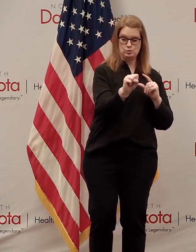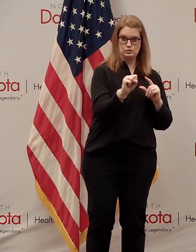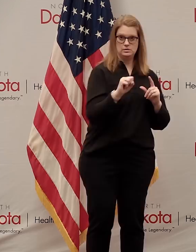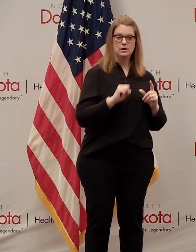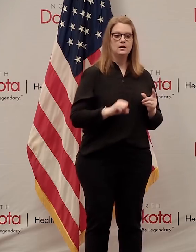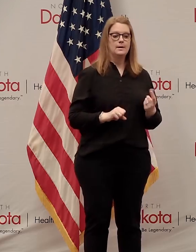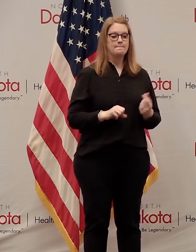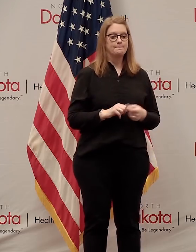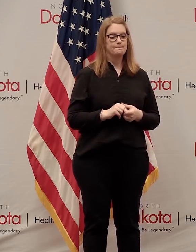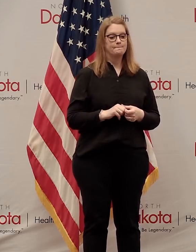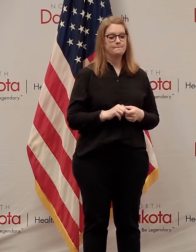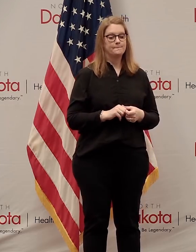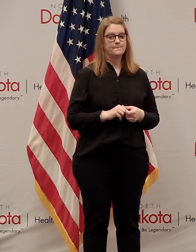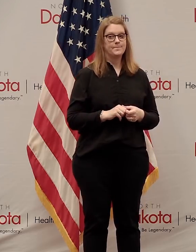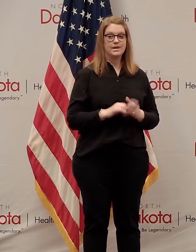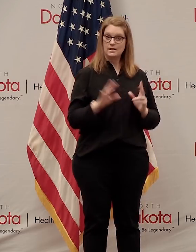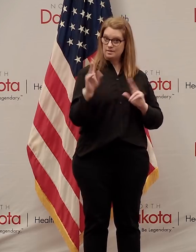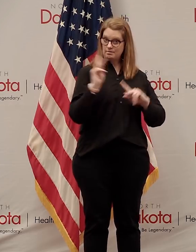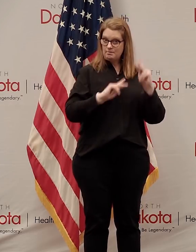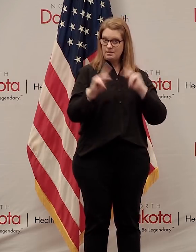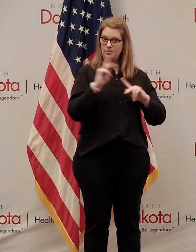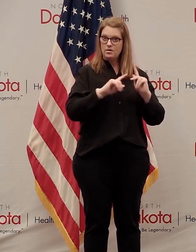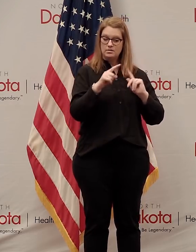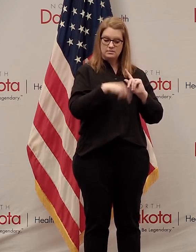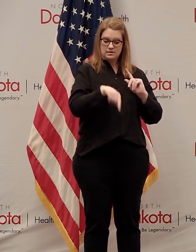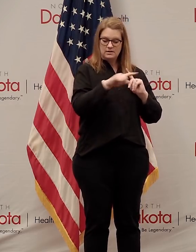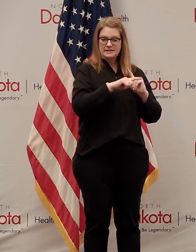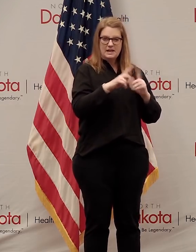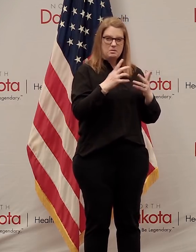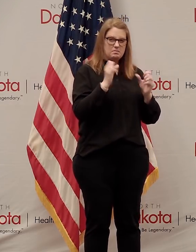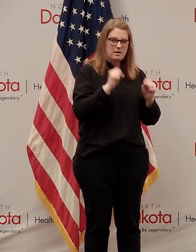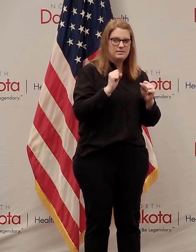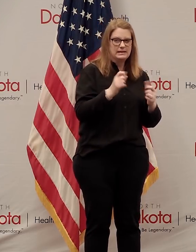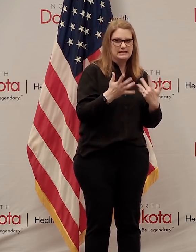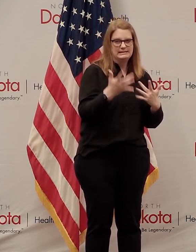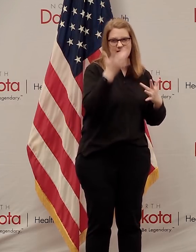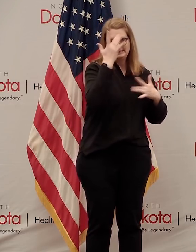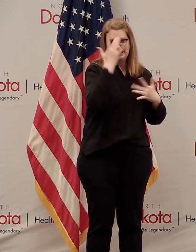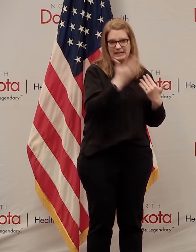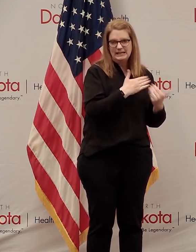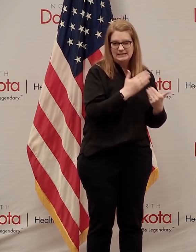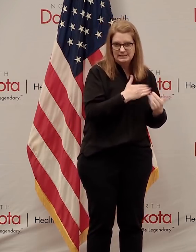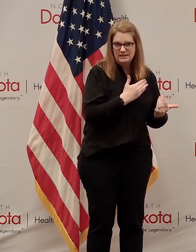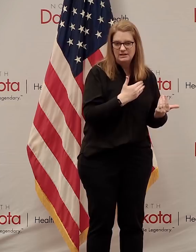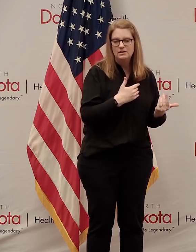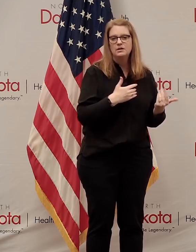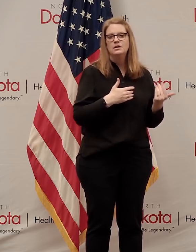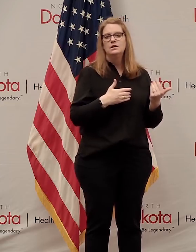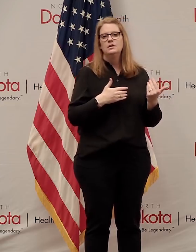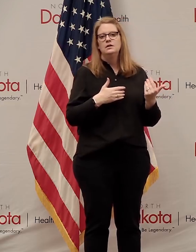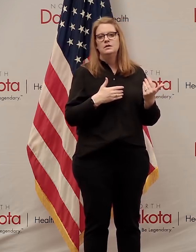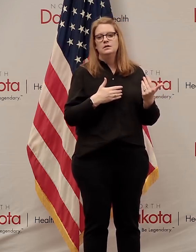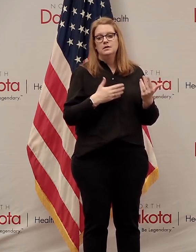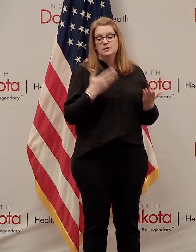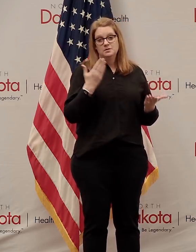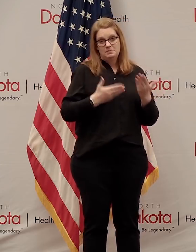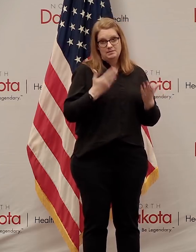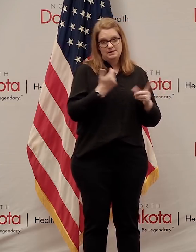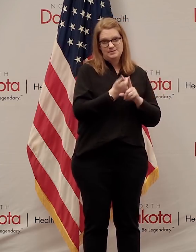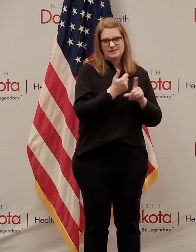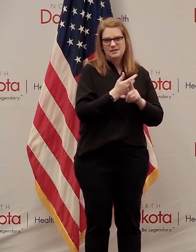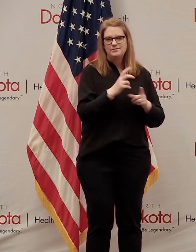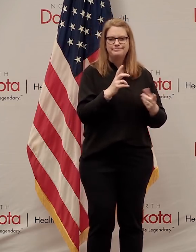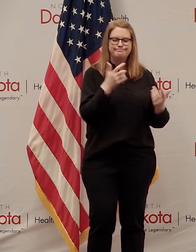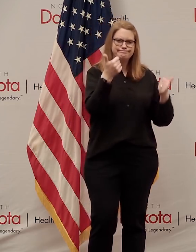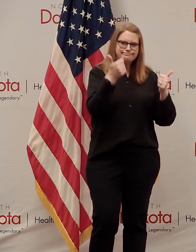who are most at risk during the COVID-19 are those brave individuals who may be immunocompromised